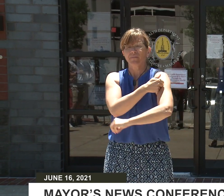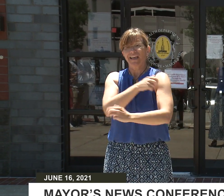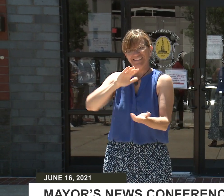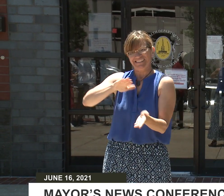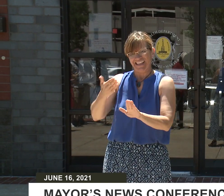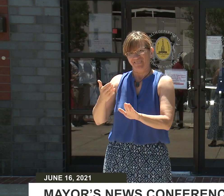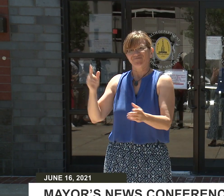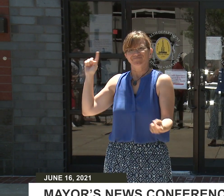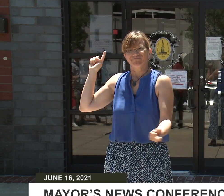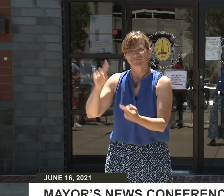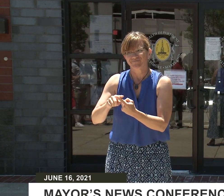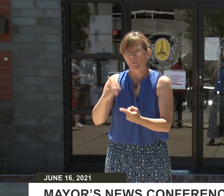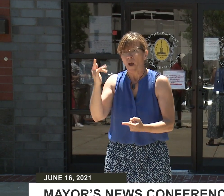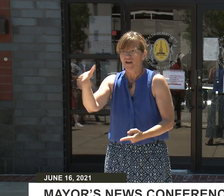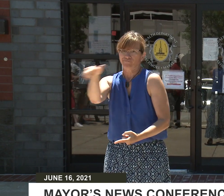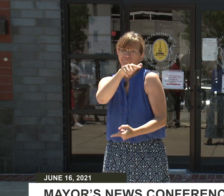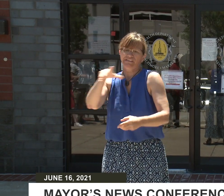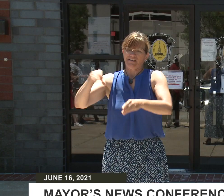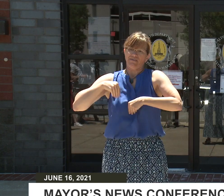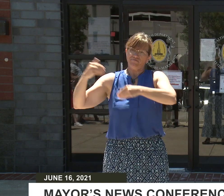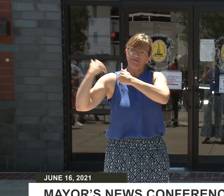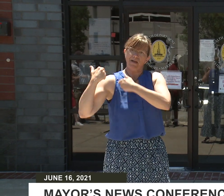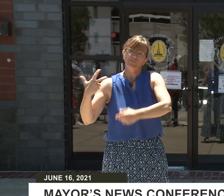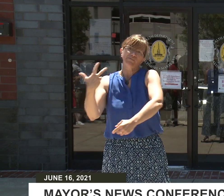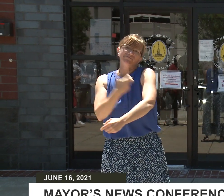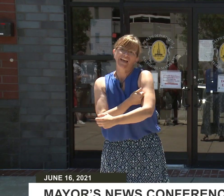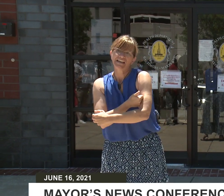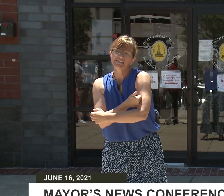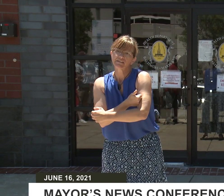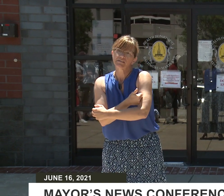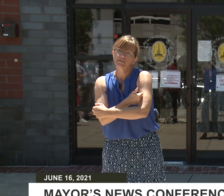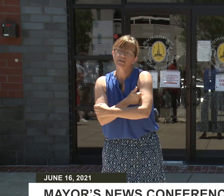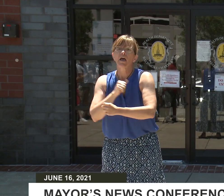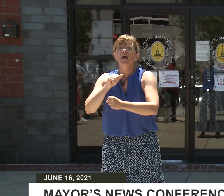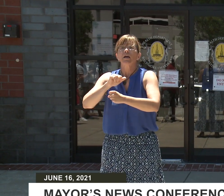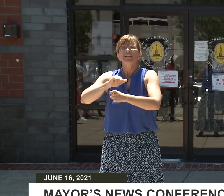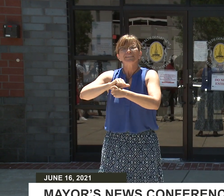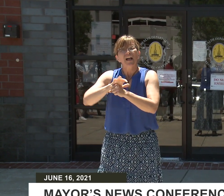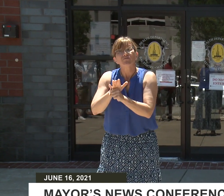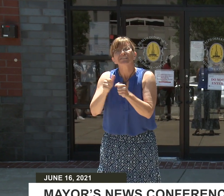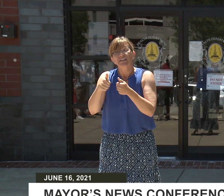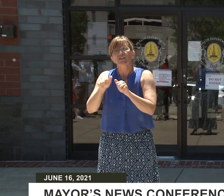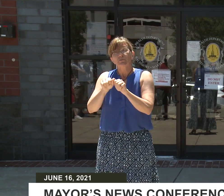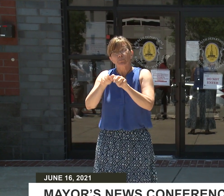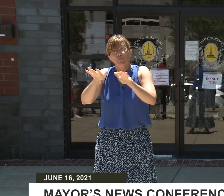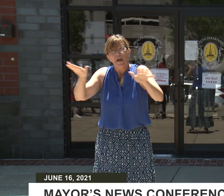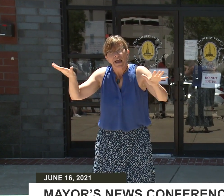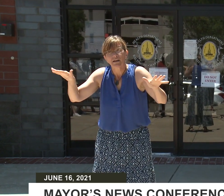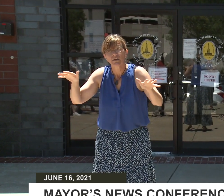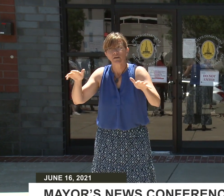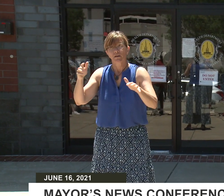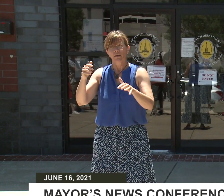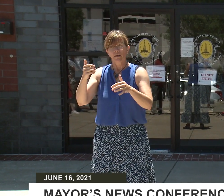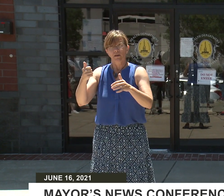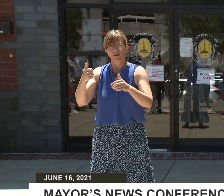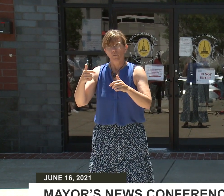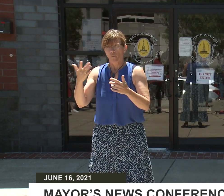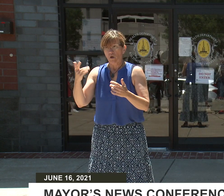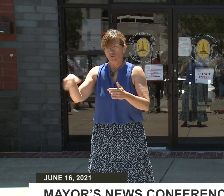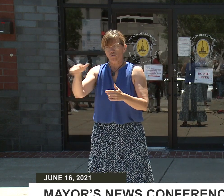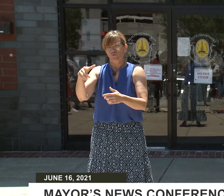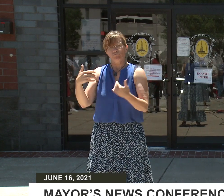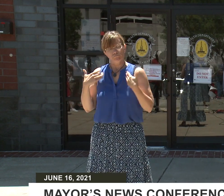making it harder for coronavirus to spread throughout our communities. And you've paved the way for our transition to what I hope will be